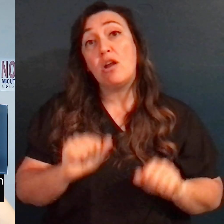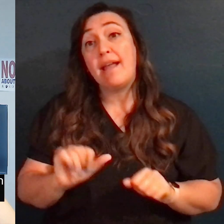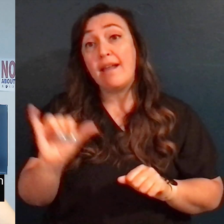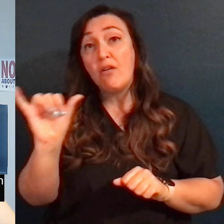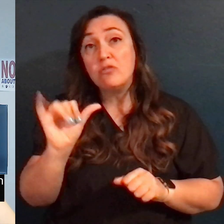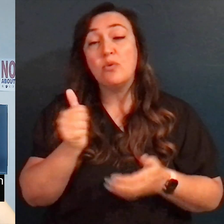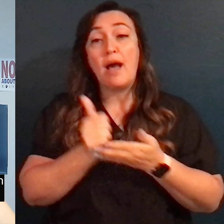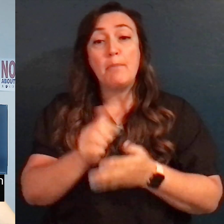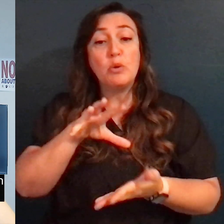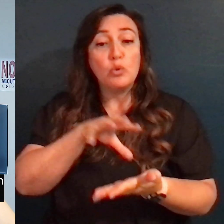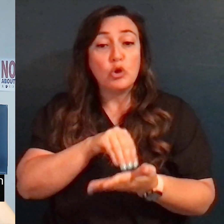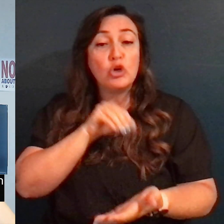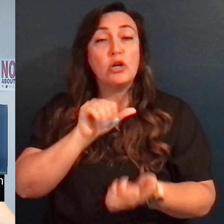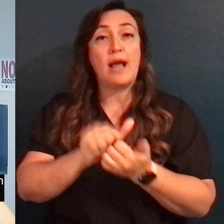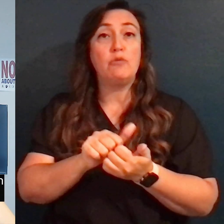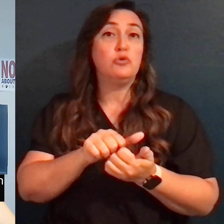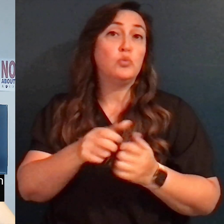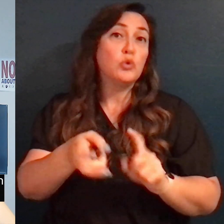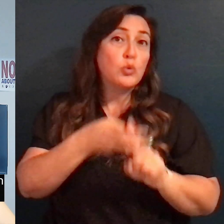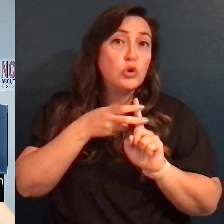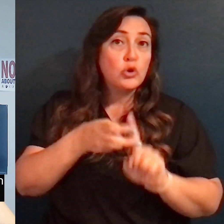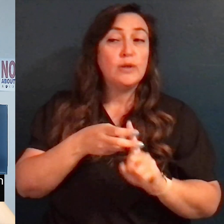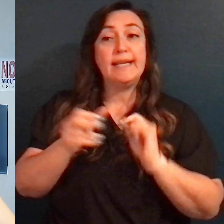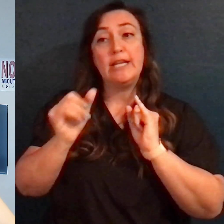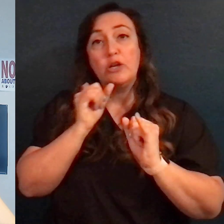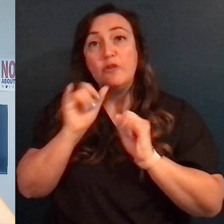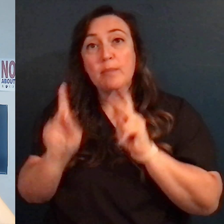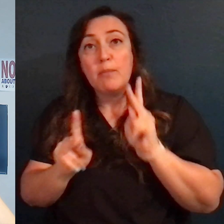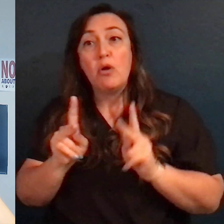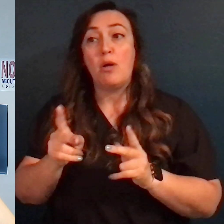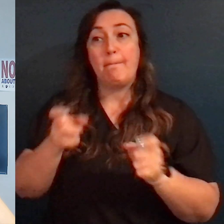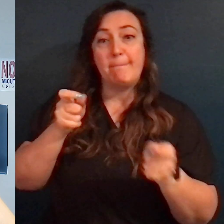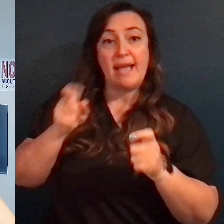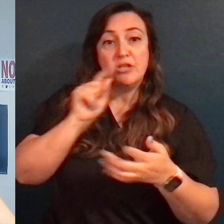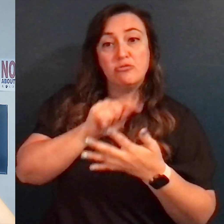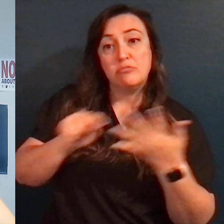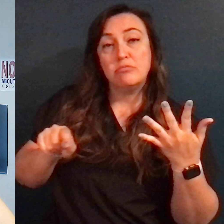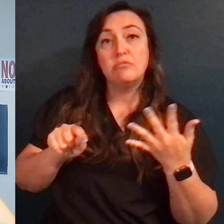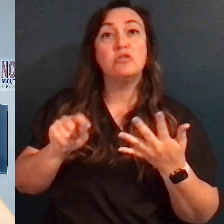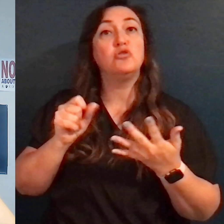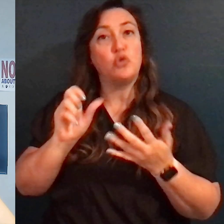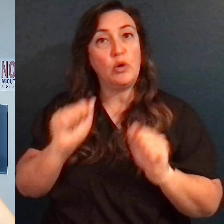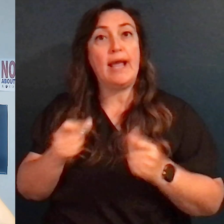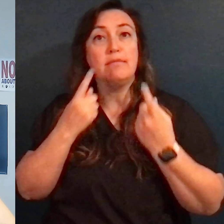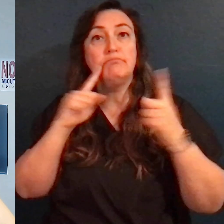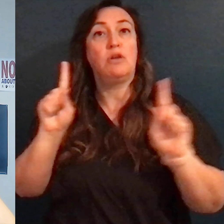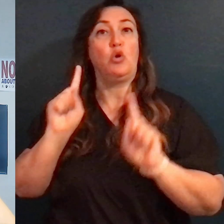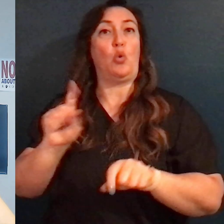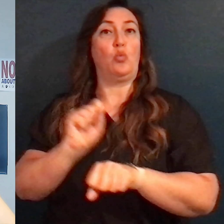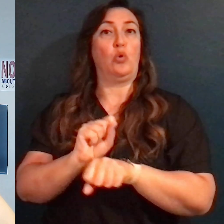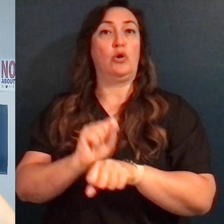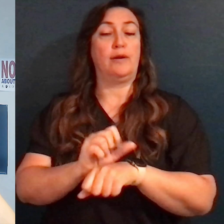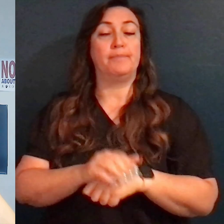VR can even help you learn how to recruit, interview, and manage providers in order to go to work.